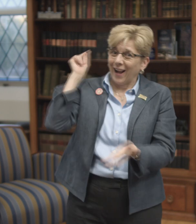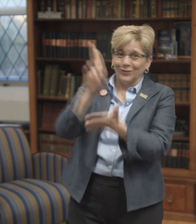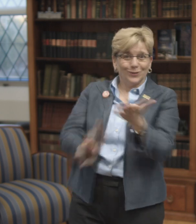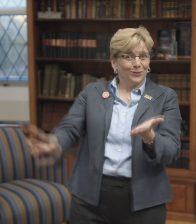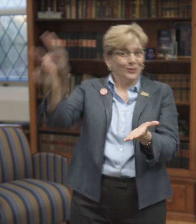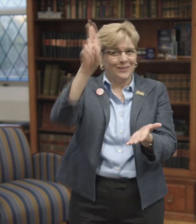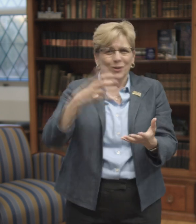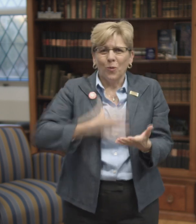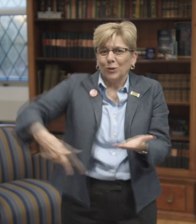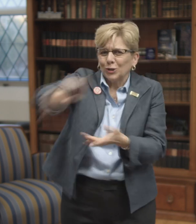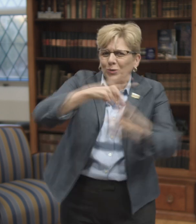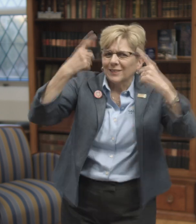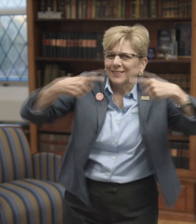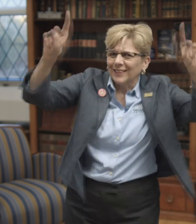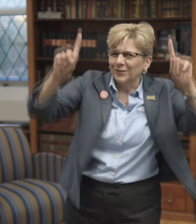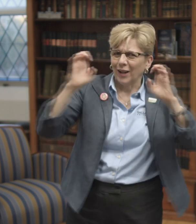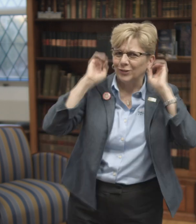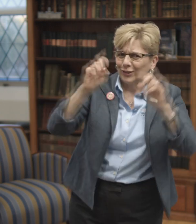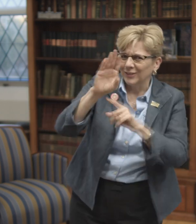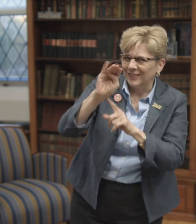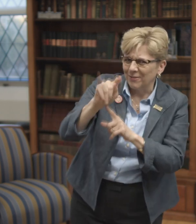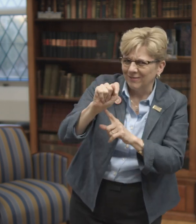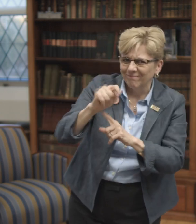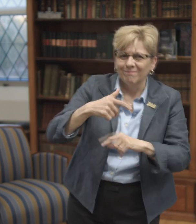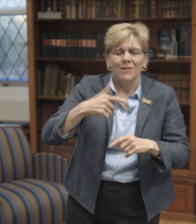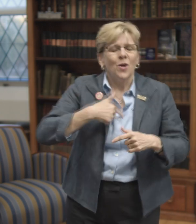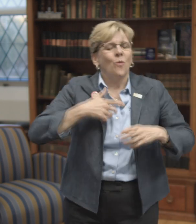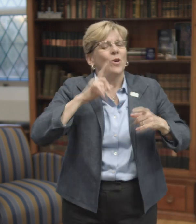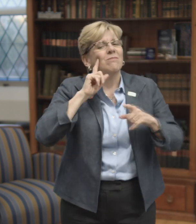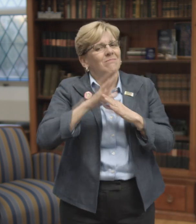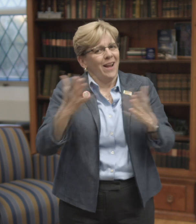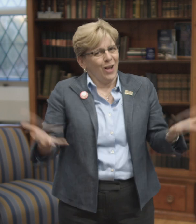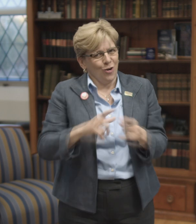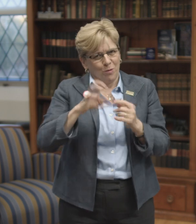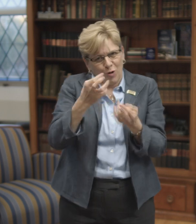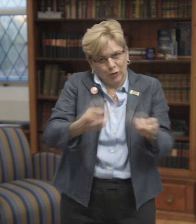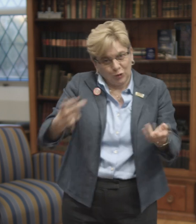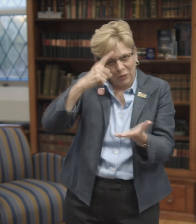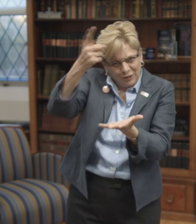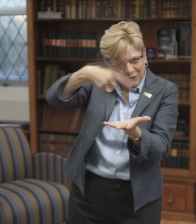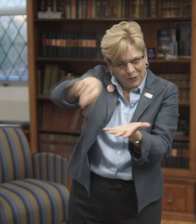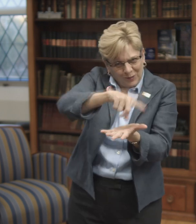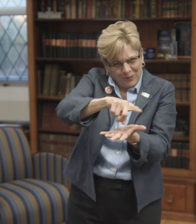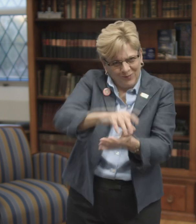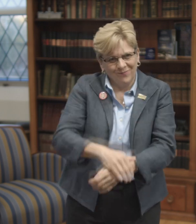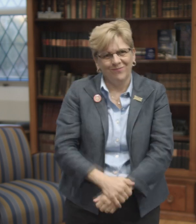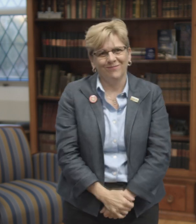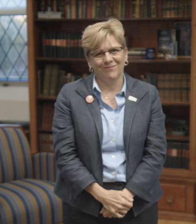We here at Gallaudet University wish you all the most success in your educational summit. We are committed here to be a resource to